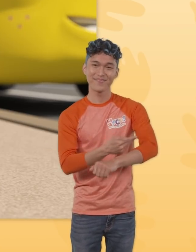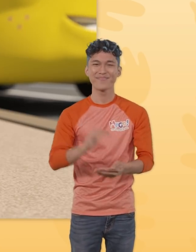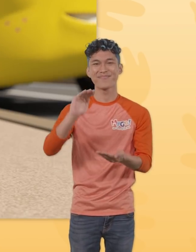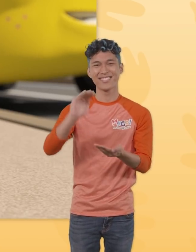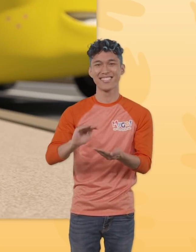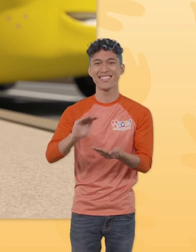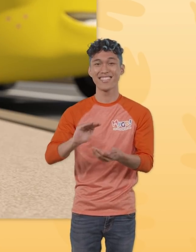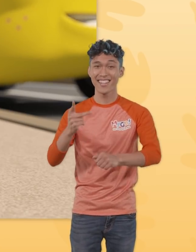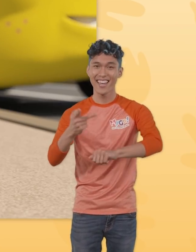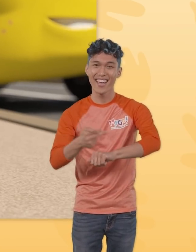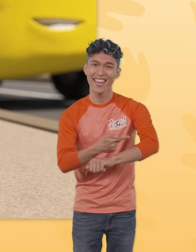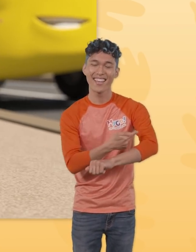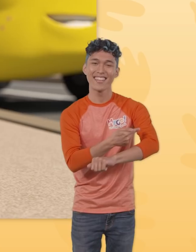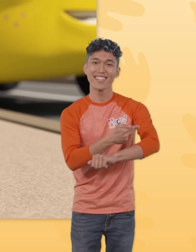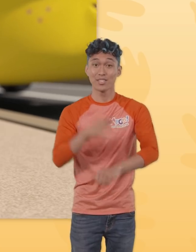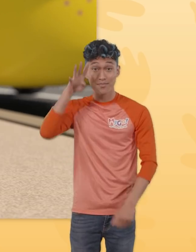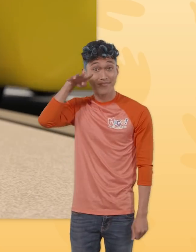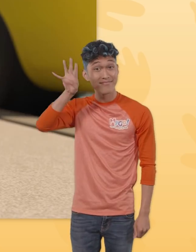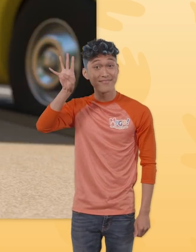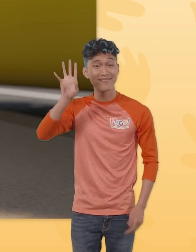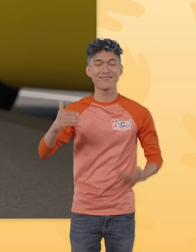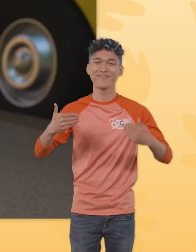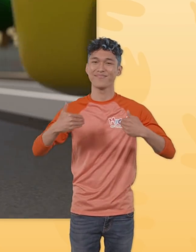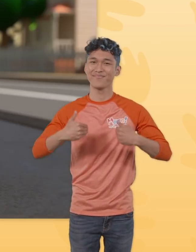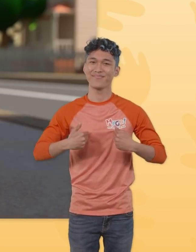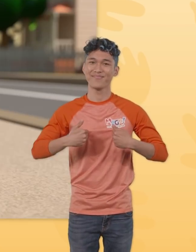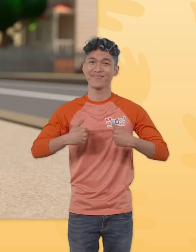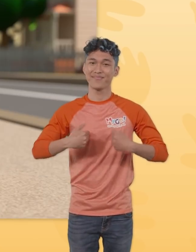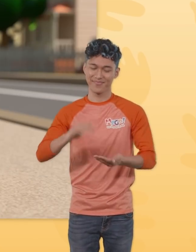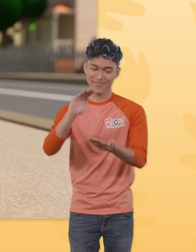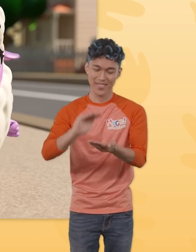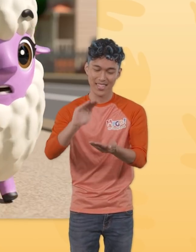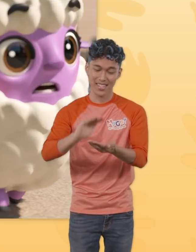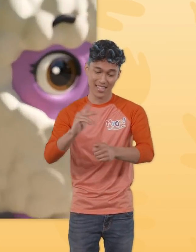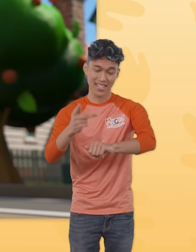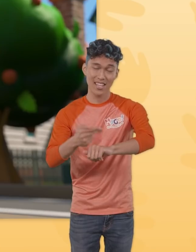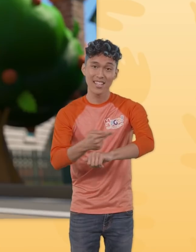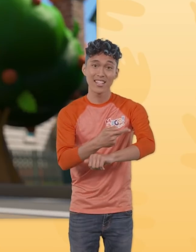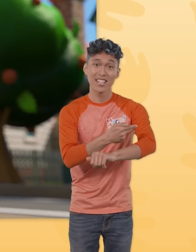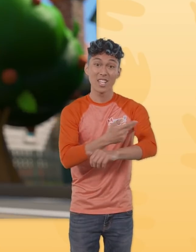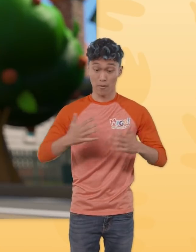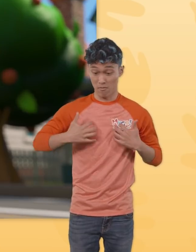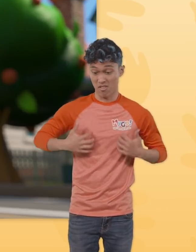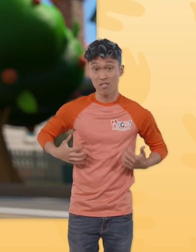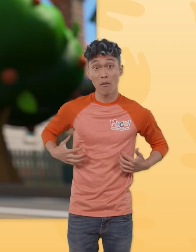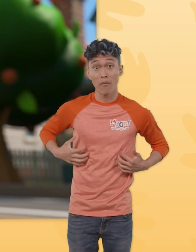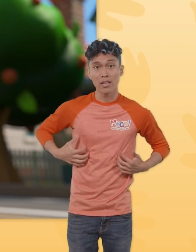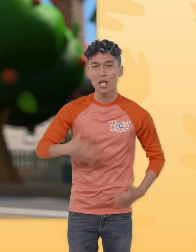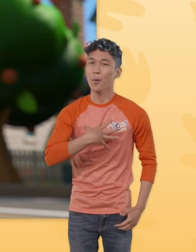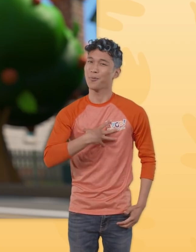little lamb Mary had a little lamb Its fleece was